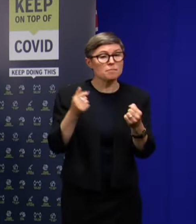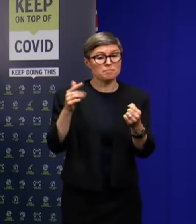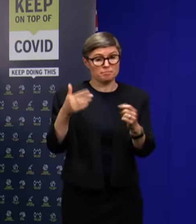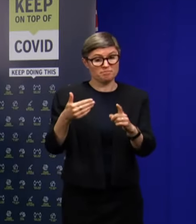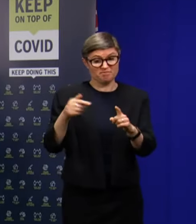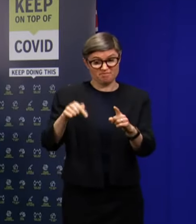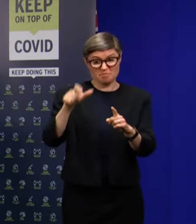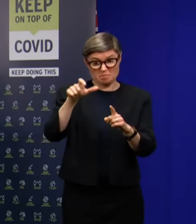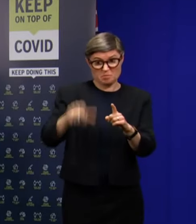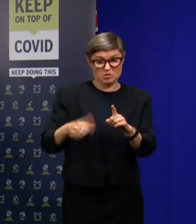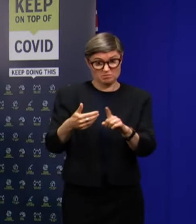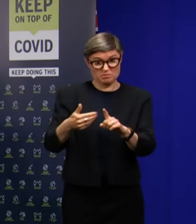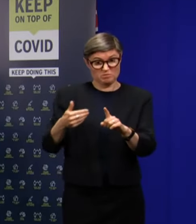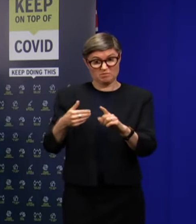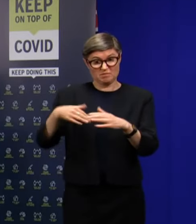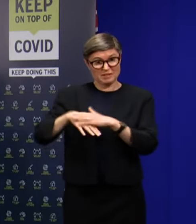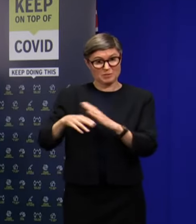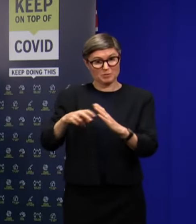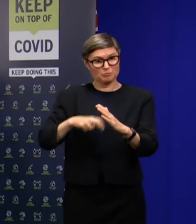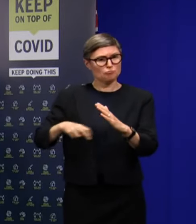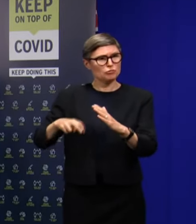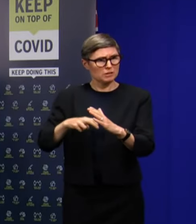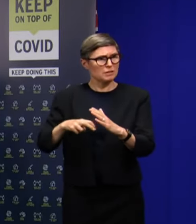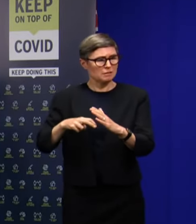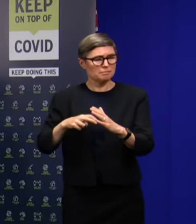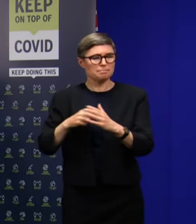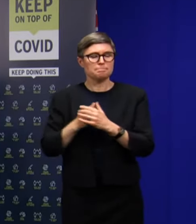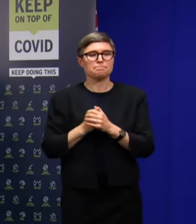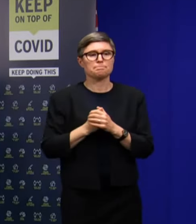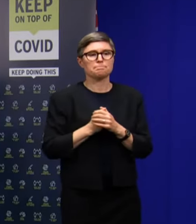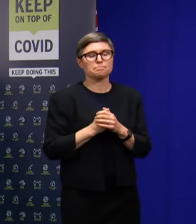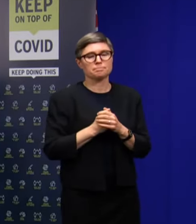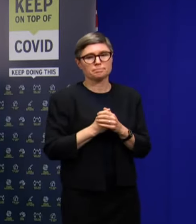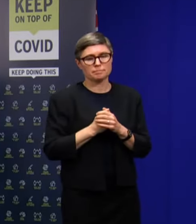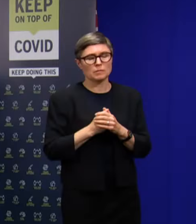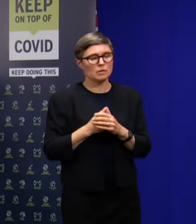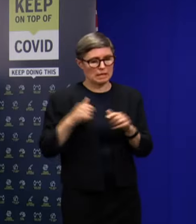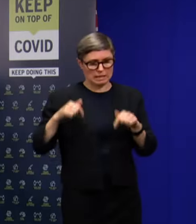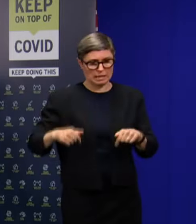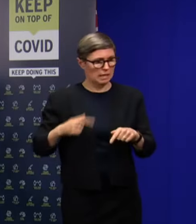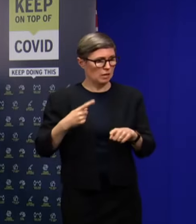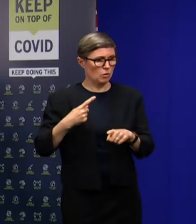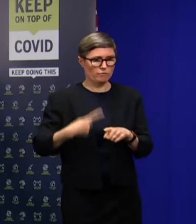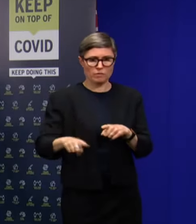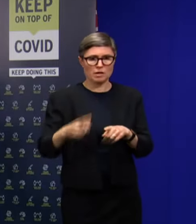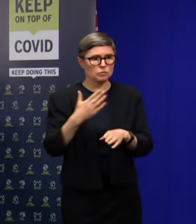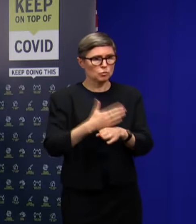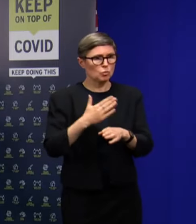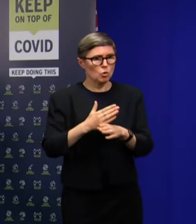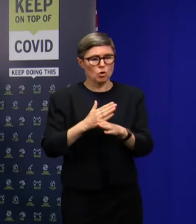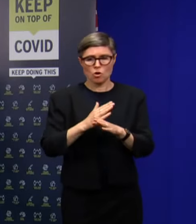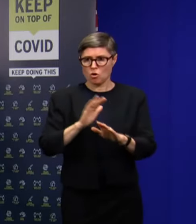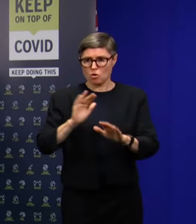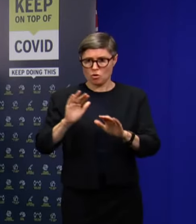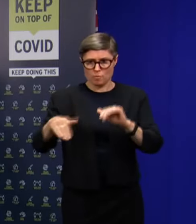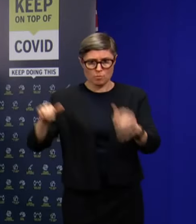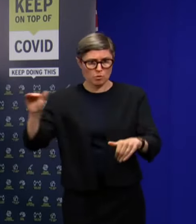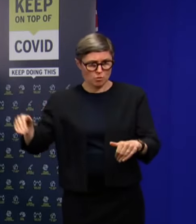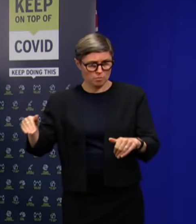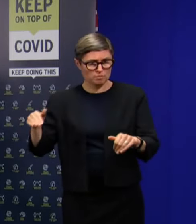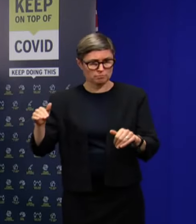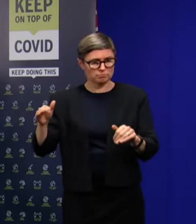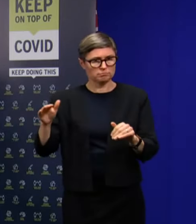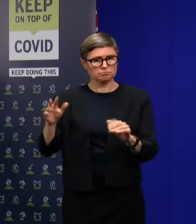contacts having been identified and placed into quarantine so quickly. In terms of the situation